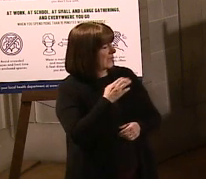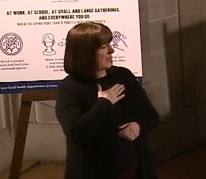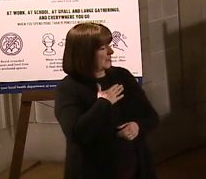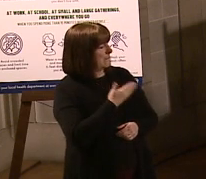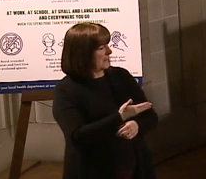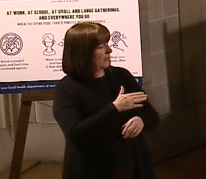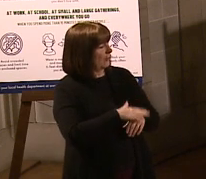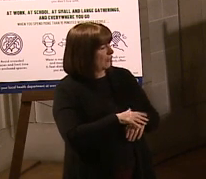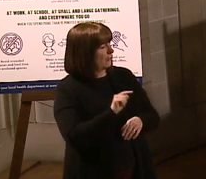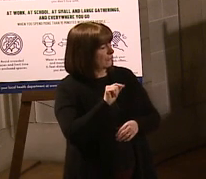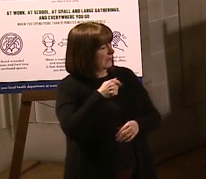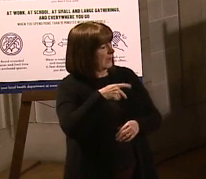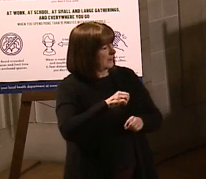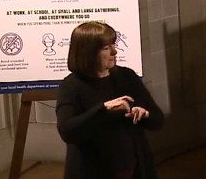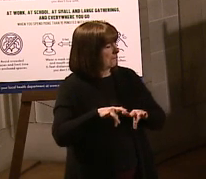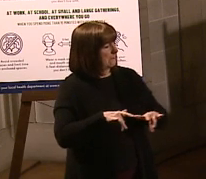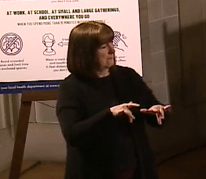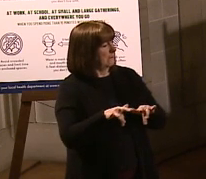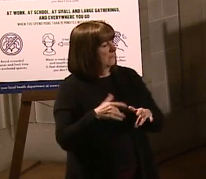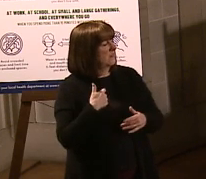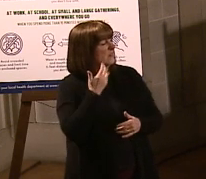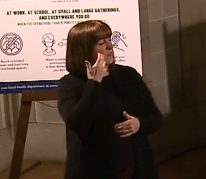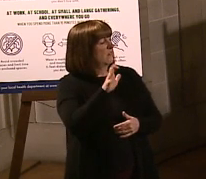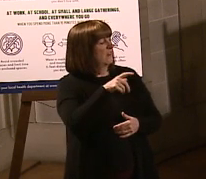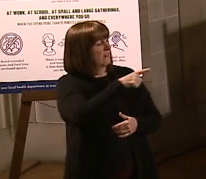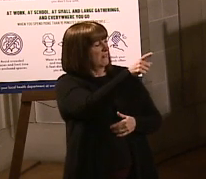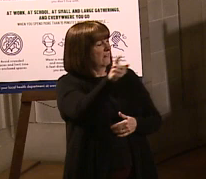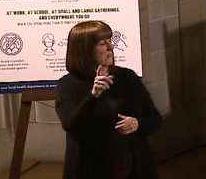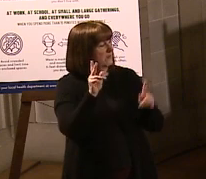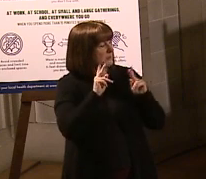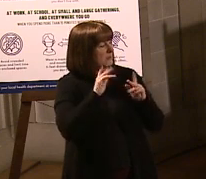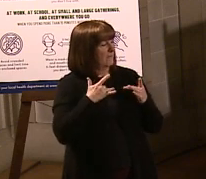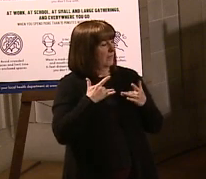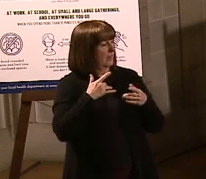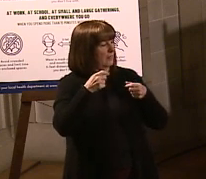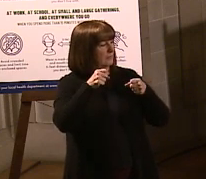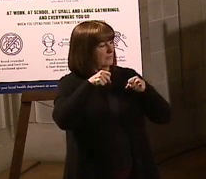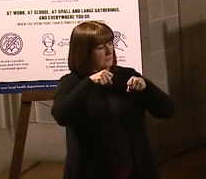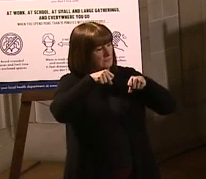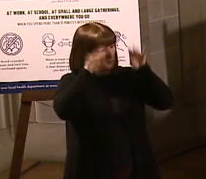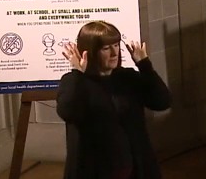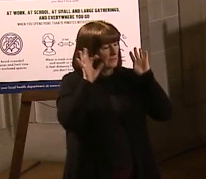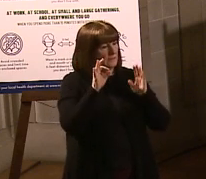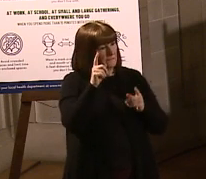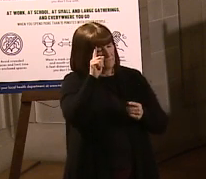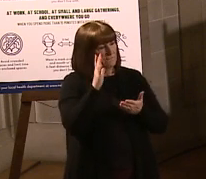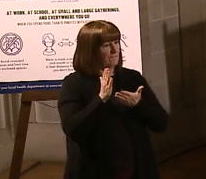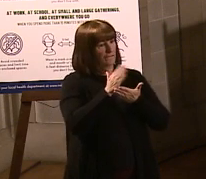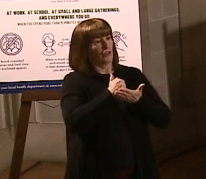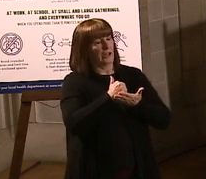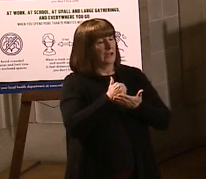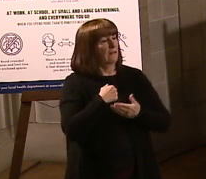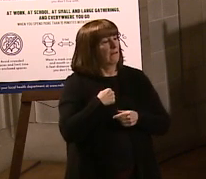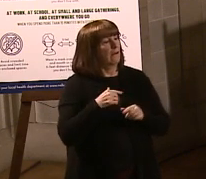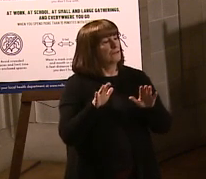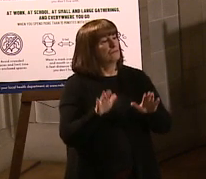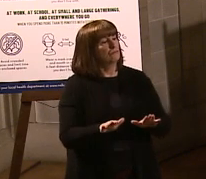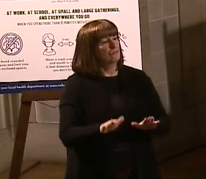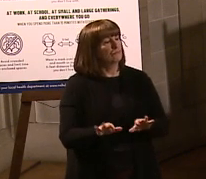tape, that I didn't want to make people freak out, so I downplayed the seriousness of it?